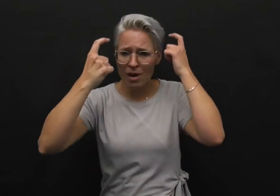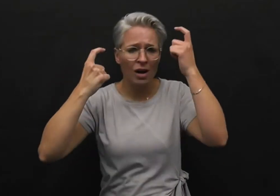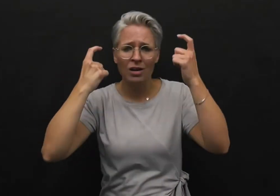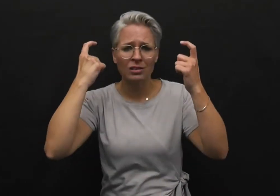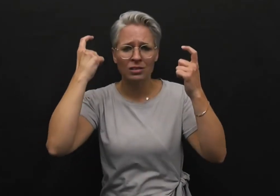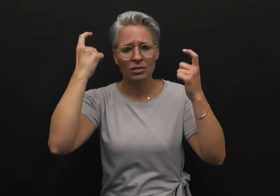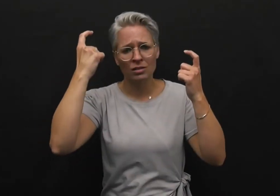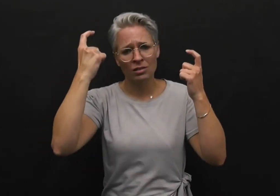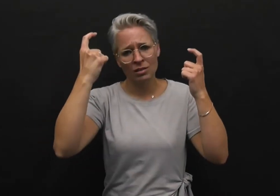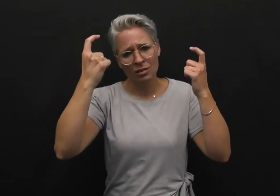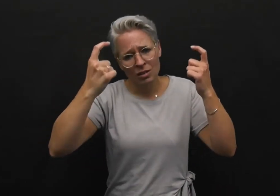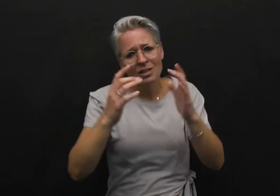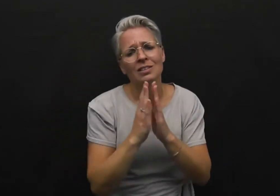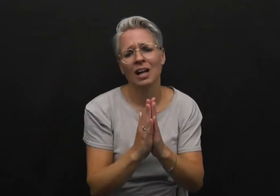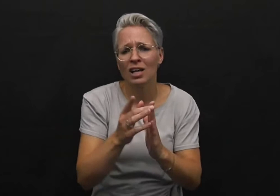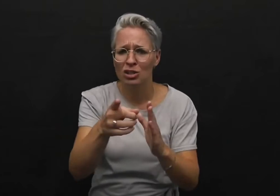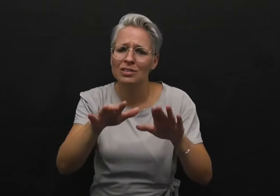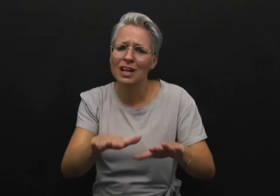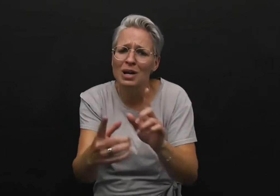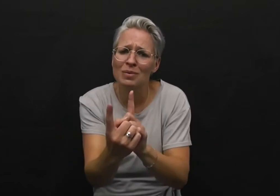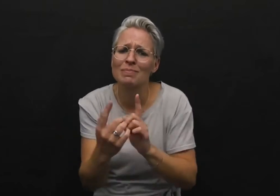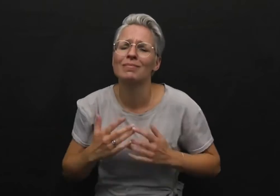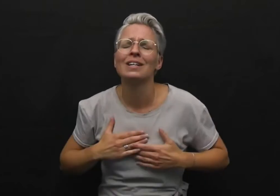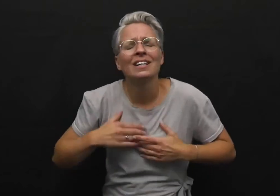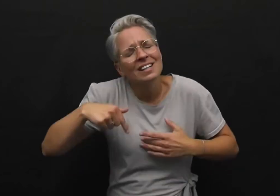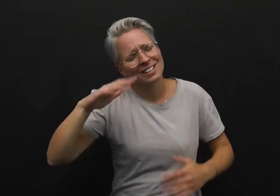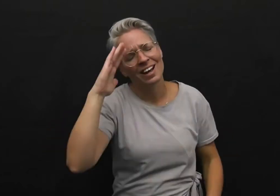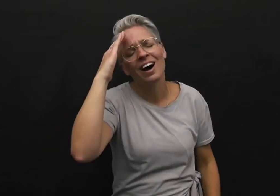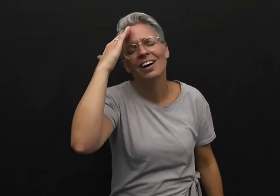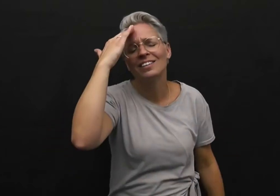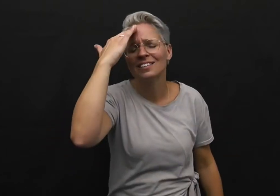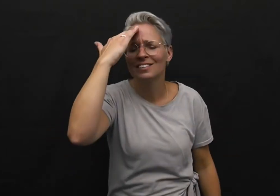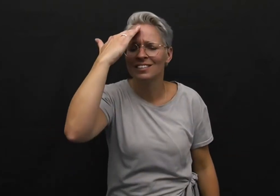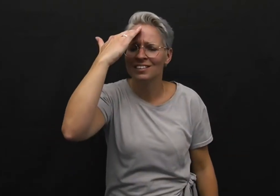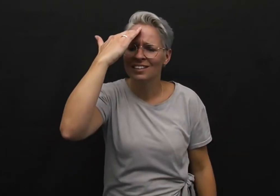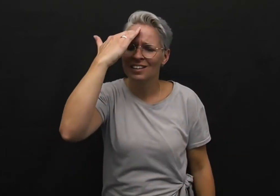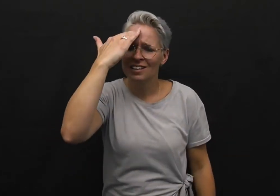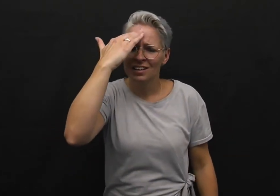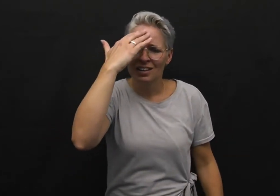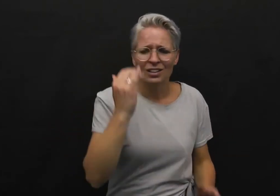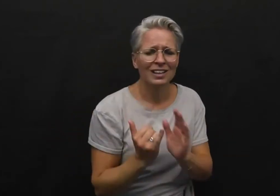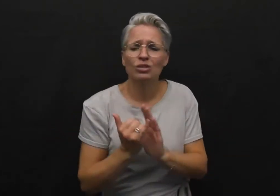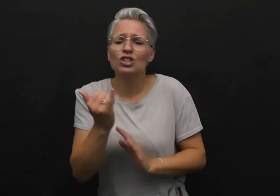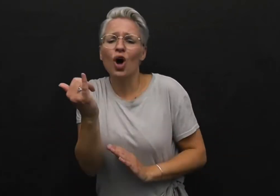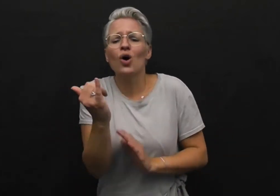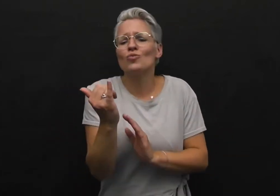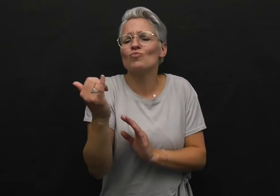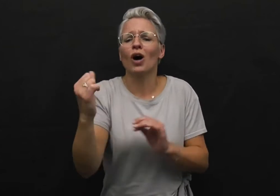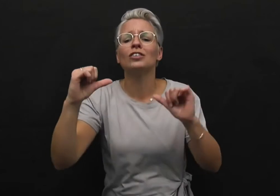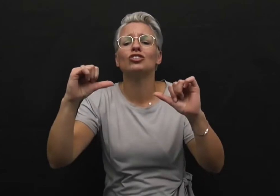mind Say you'll stay with me tonight Cause there's so much